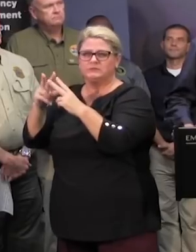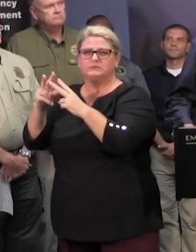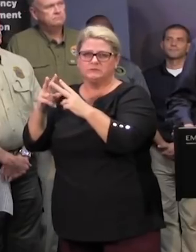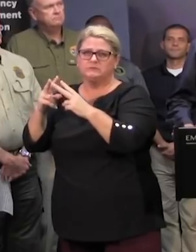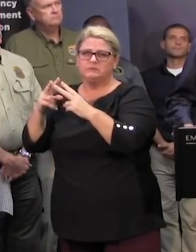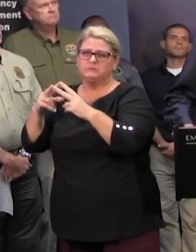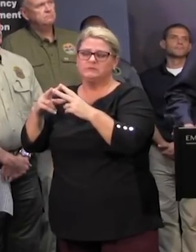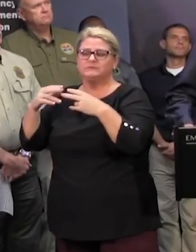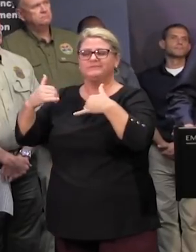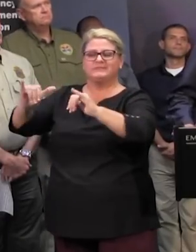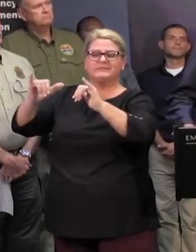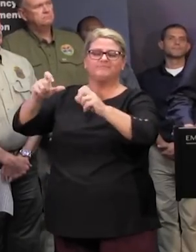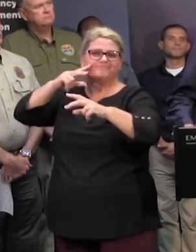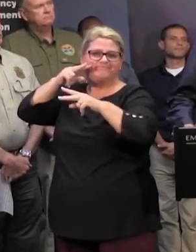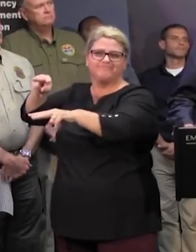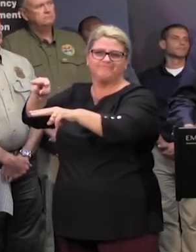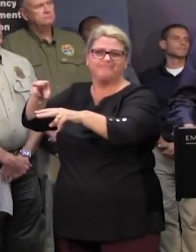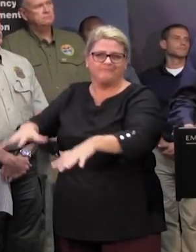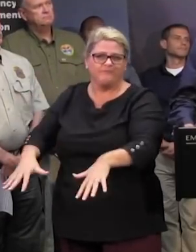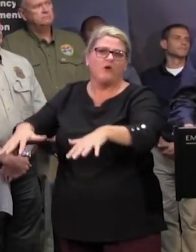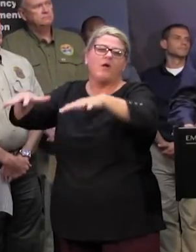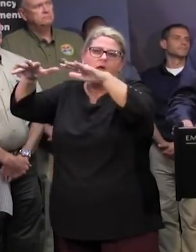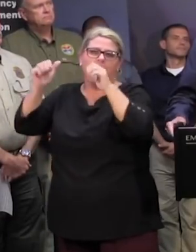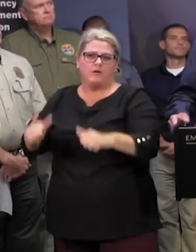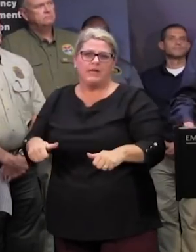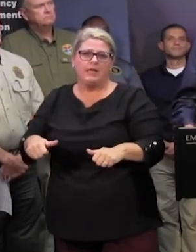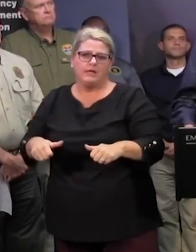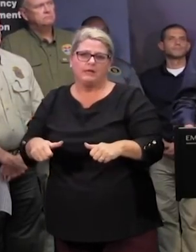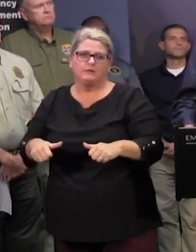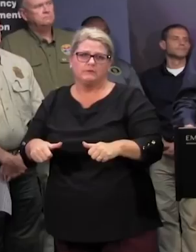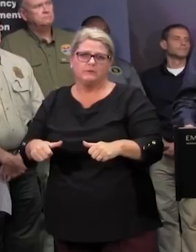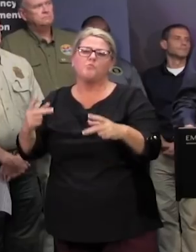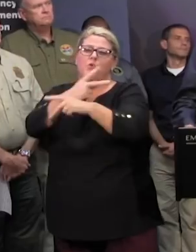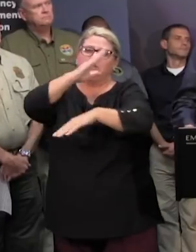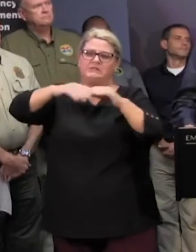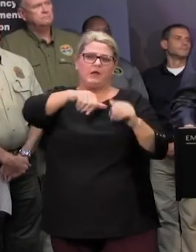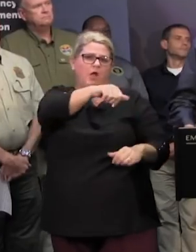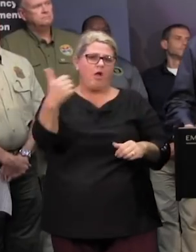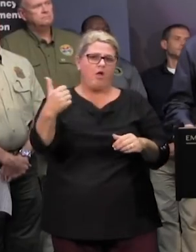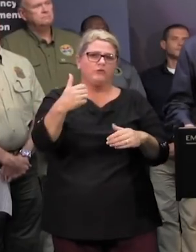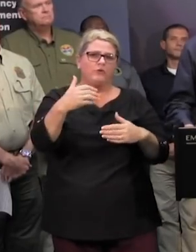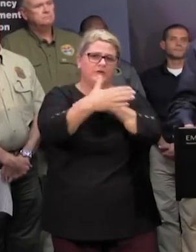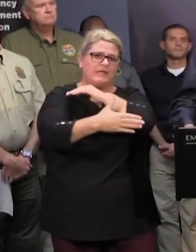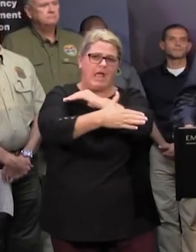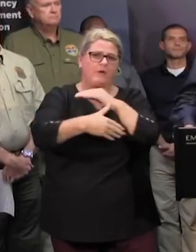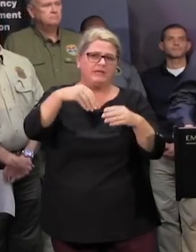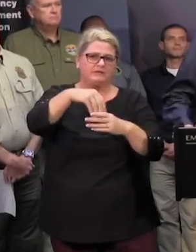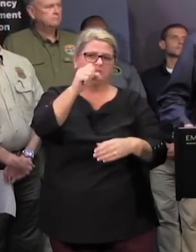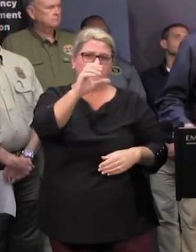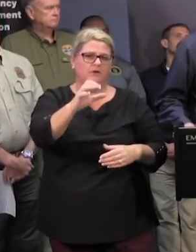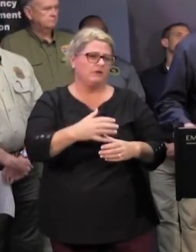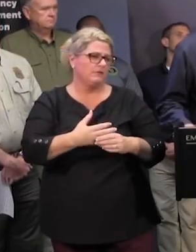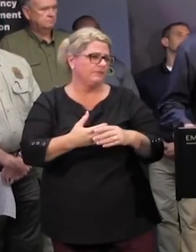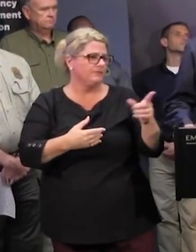possibility or actuality of flooding in those areas more so than in other parts of the state ms hall can you give us more